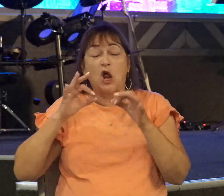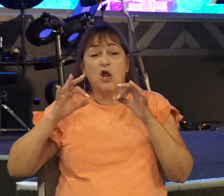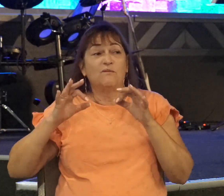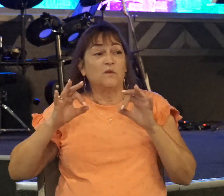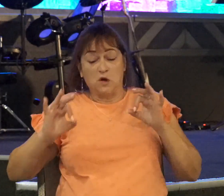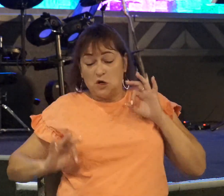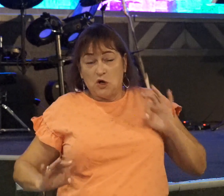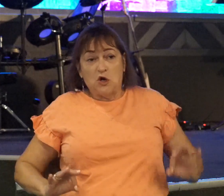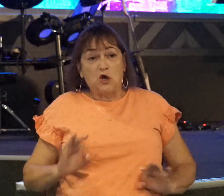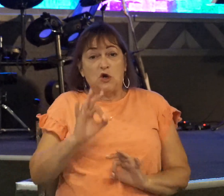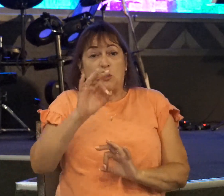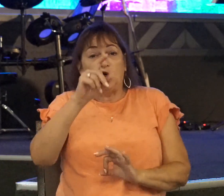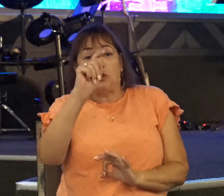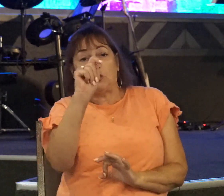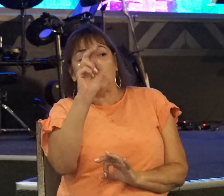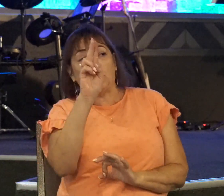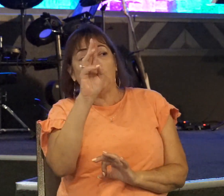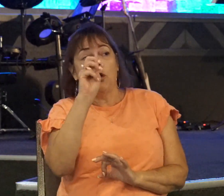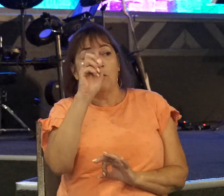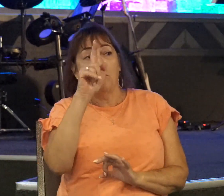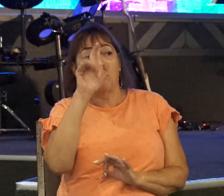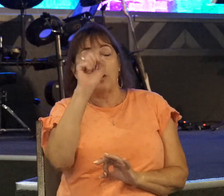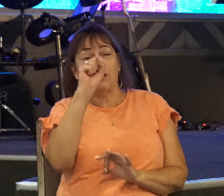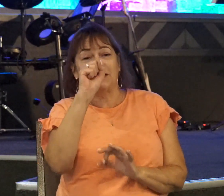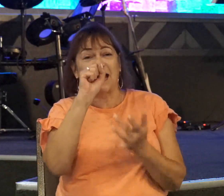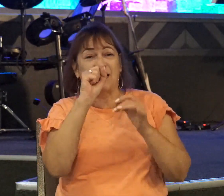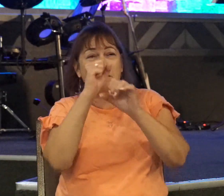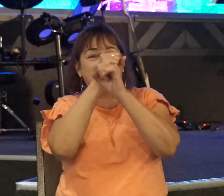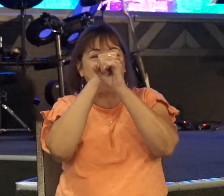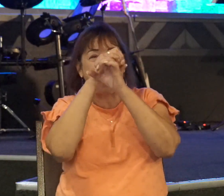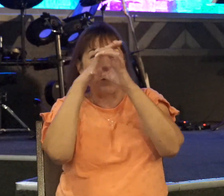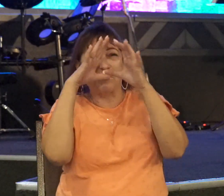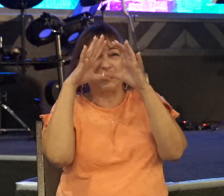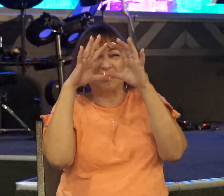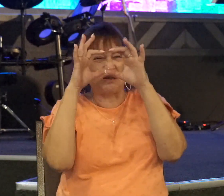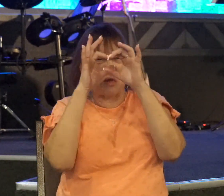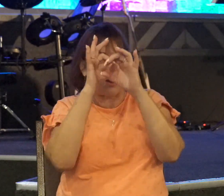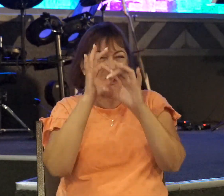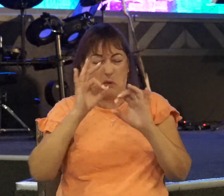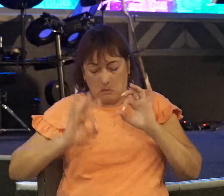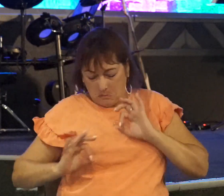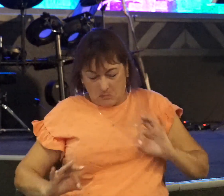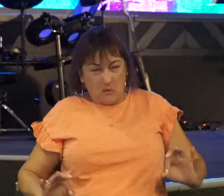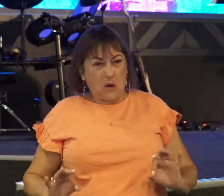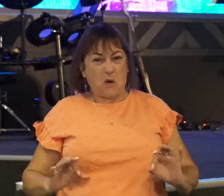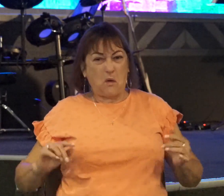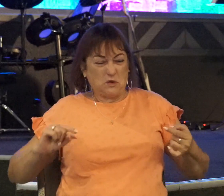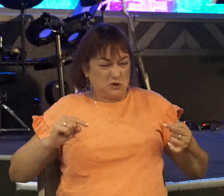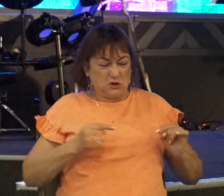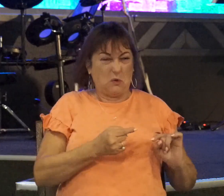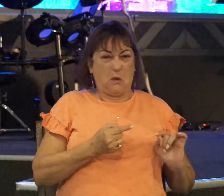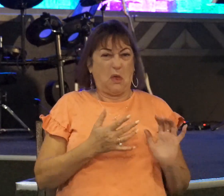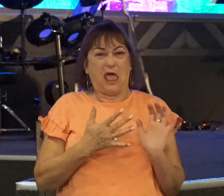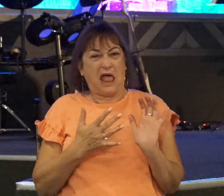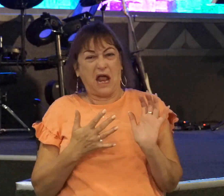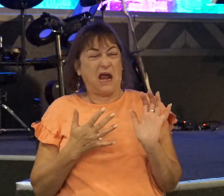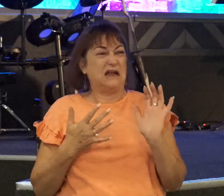guys remember that? Had to make images of those tumors and everything else? Rats. And so,